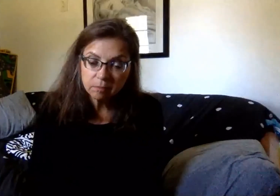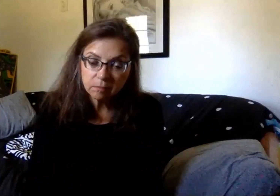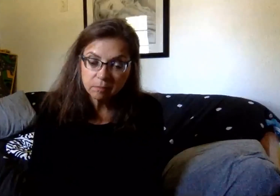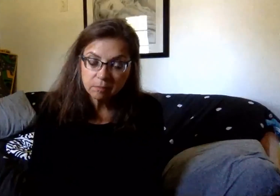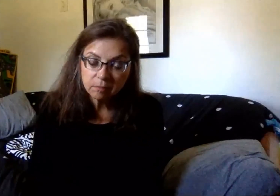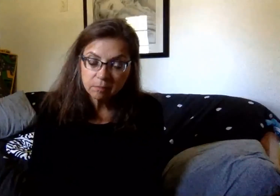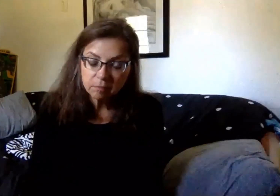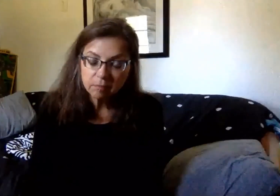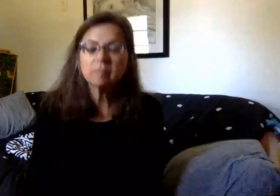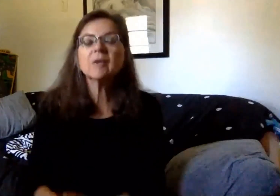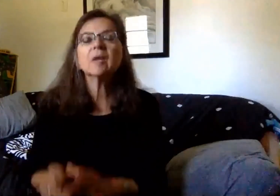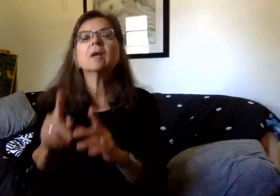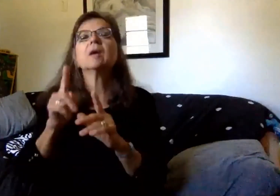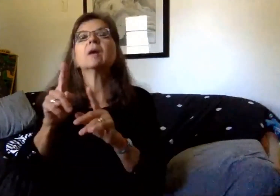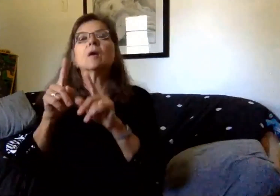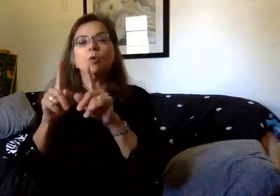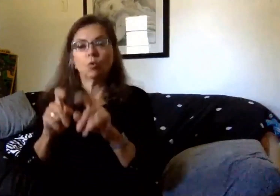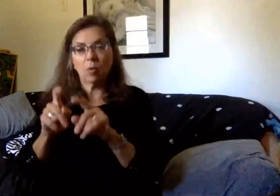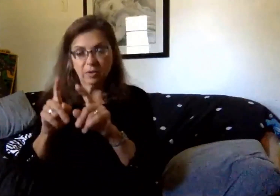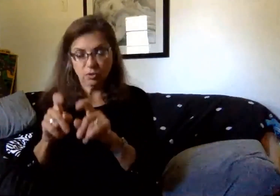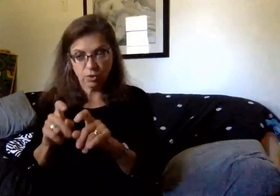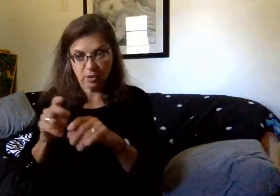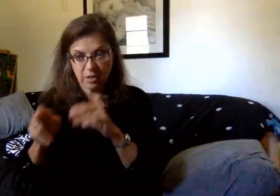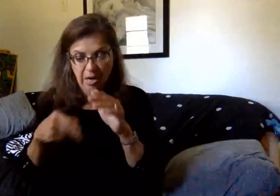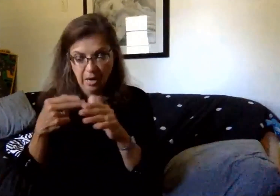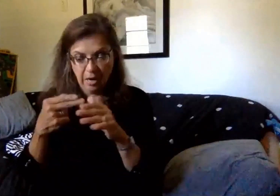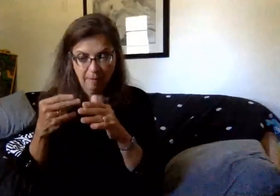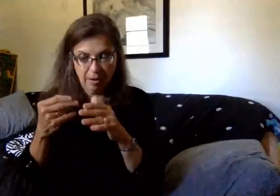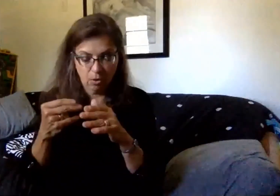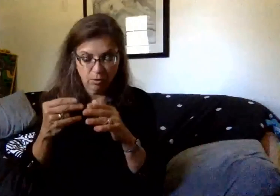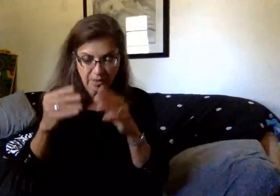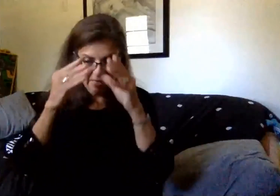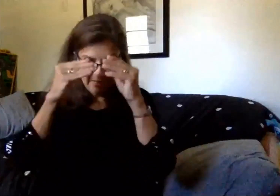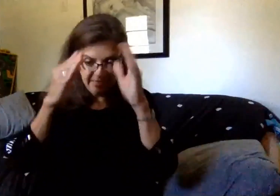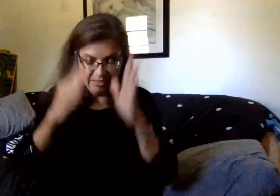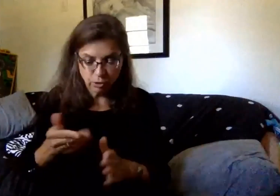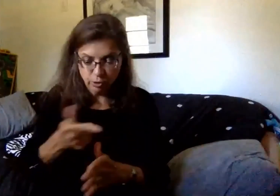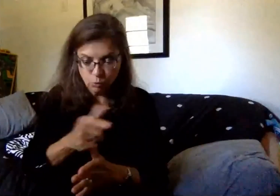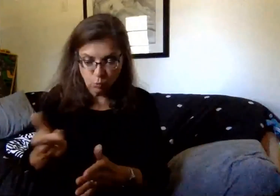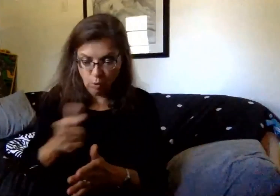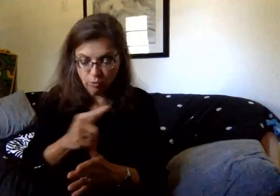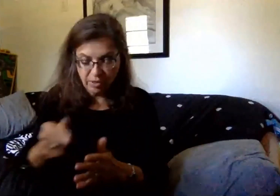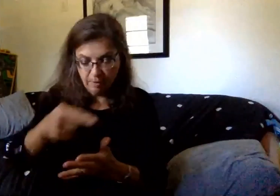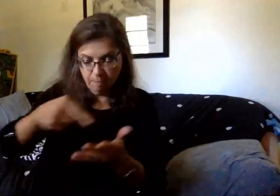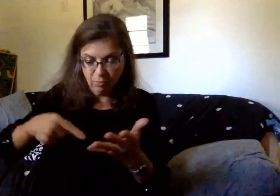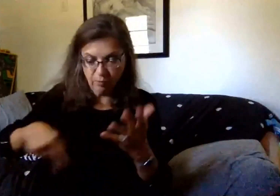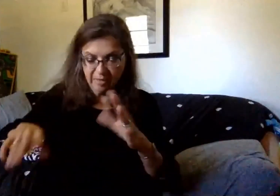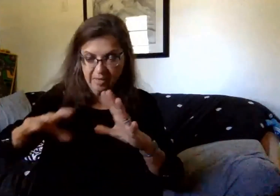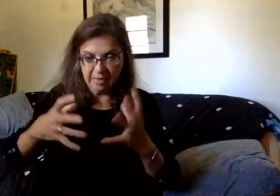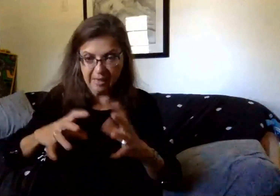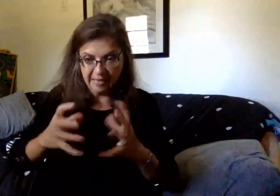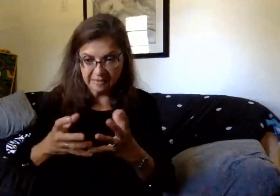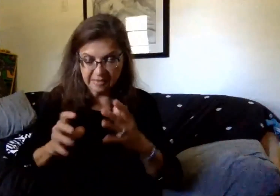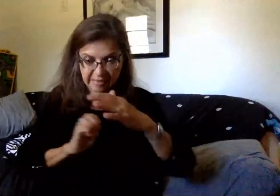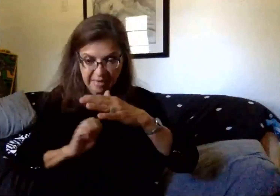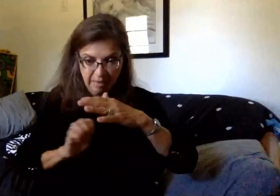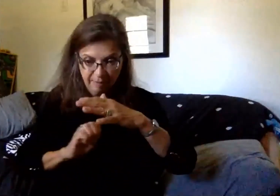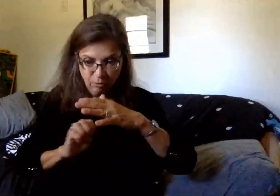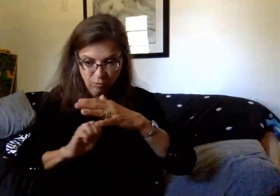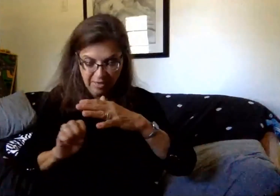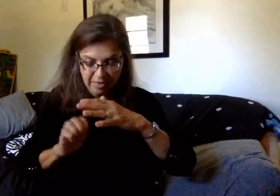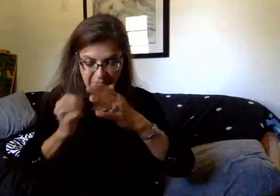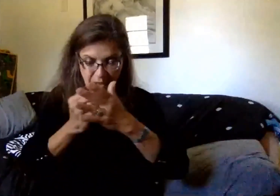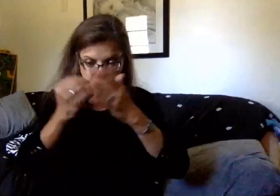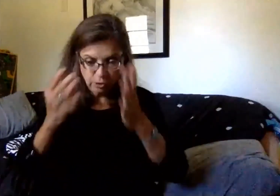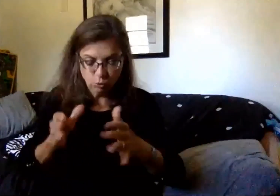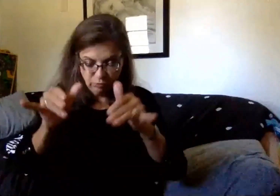I have a question just asked about teachers rotating between classes. At the elementary level, students will